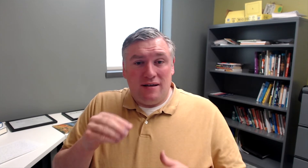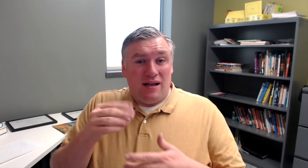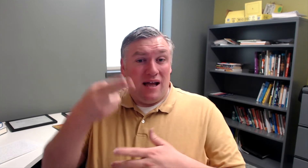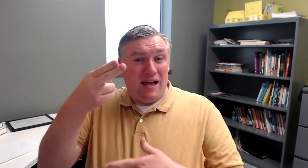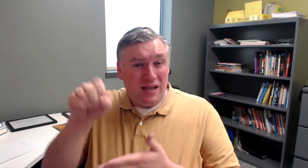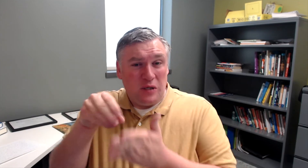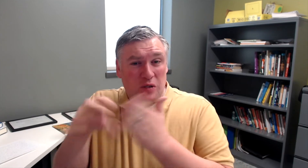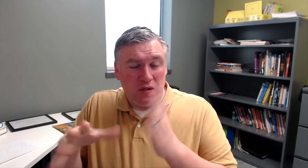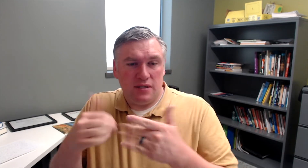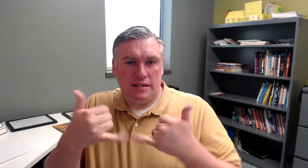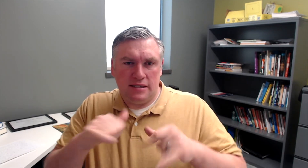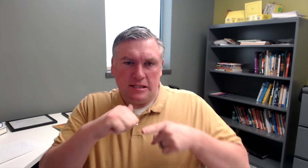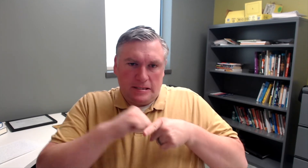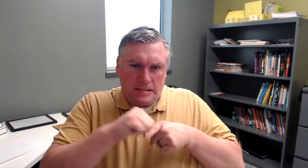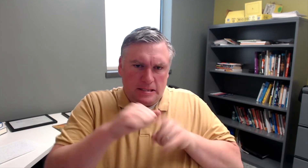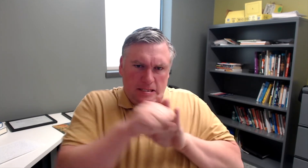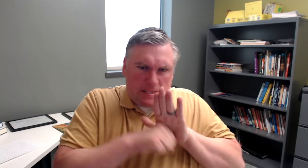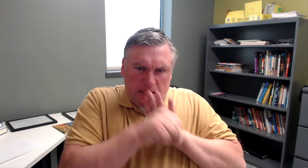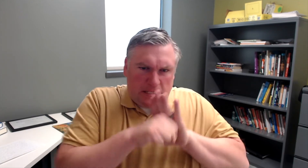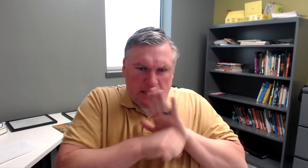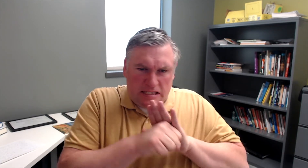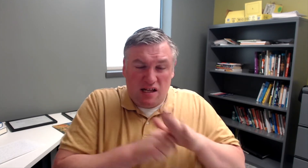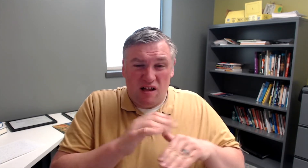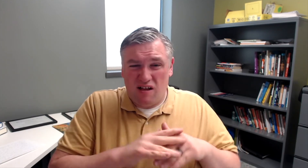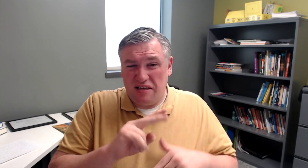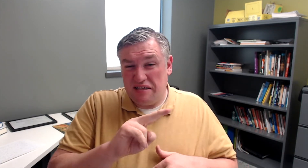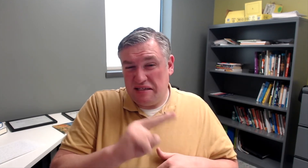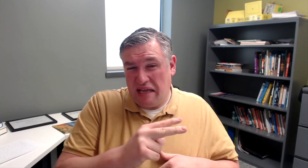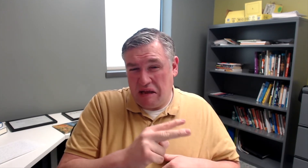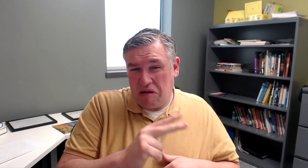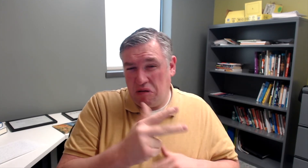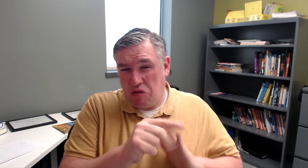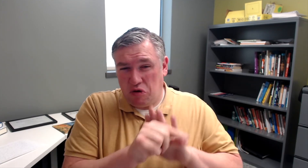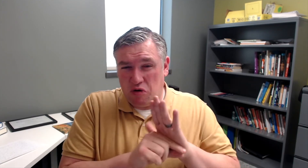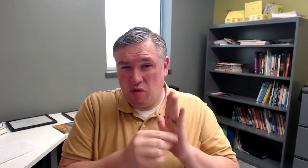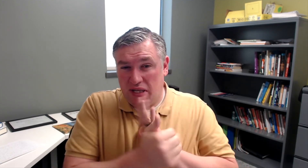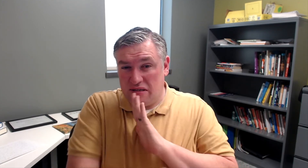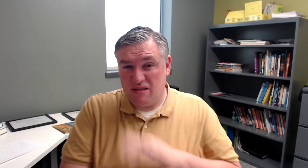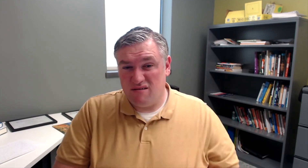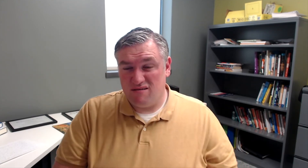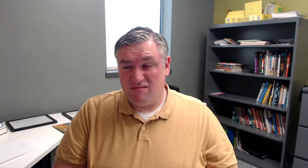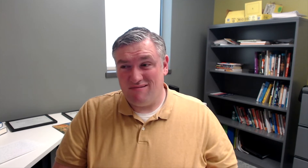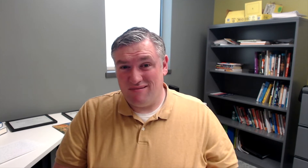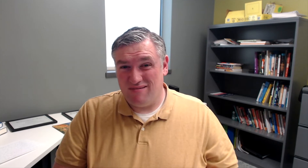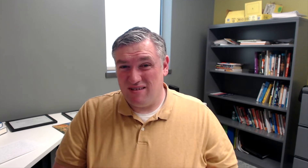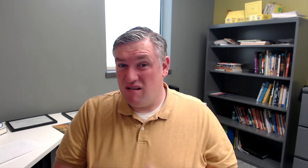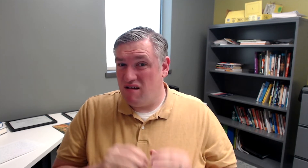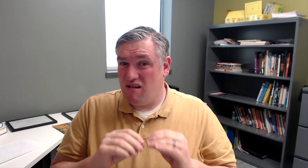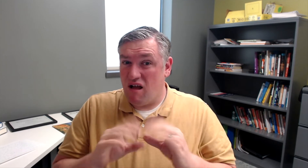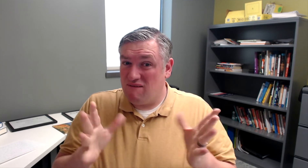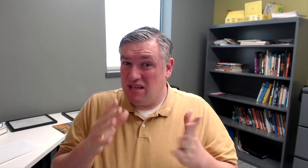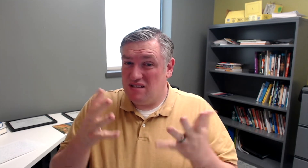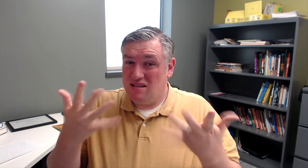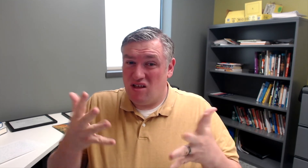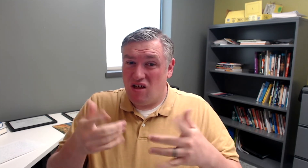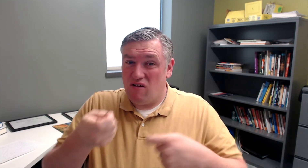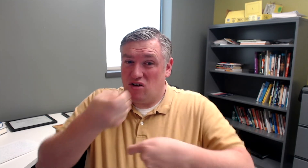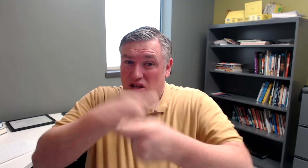I've seen where a high school student is still drilling on second or third grade skills. Obviously,